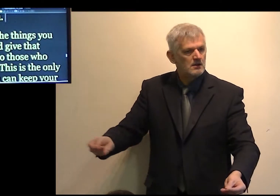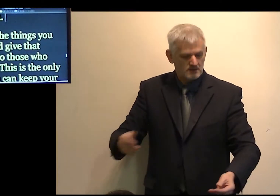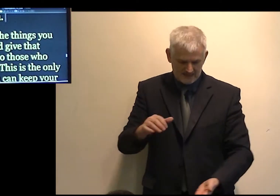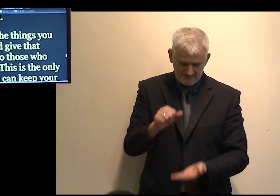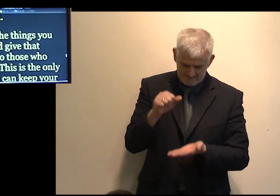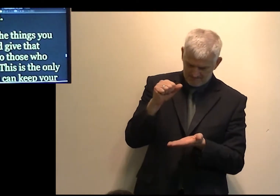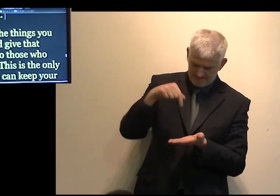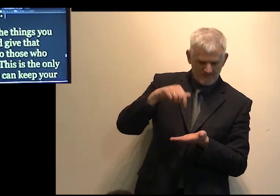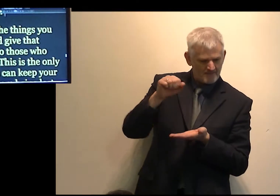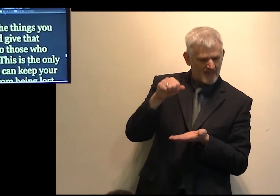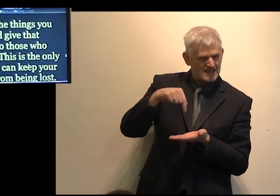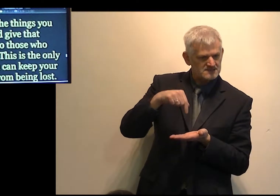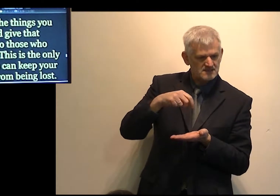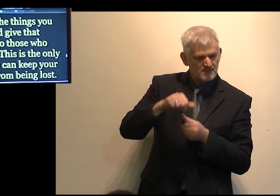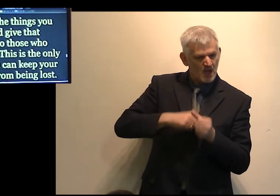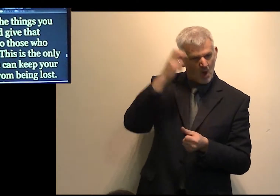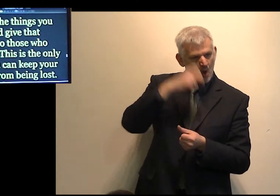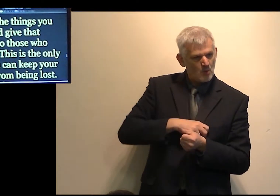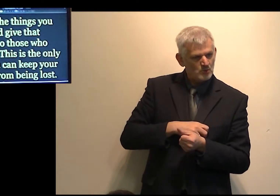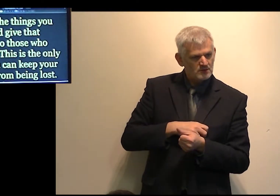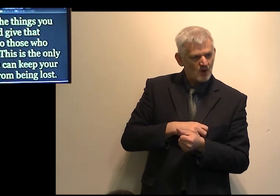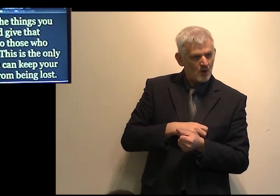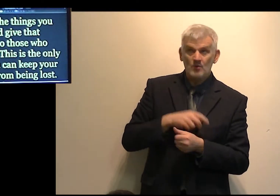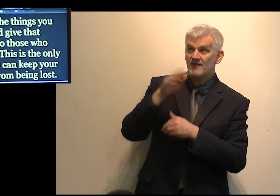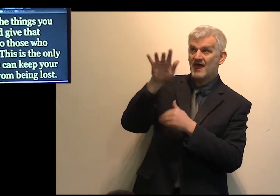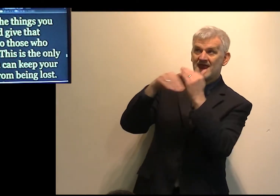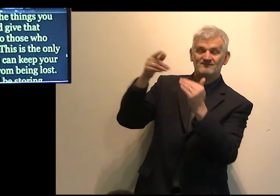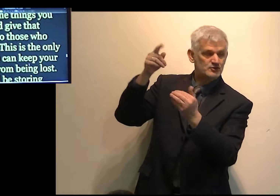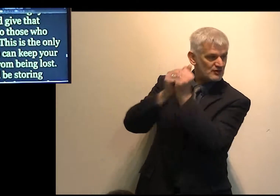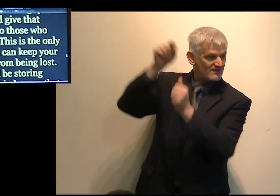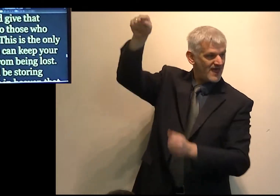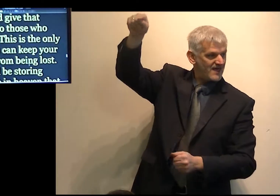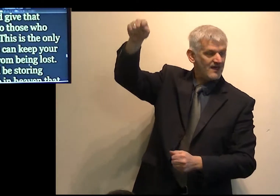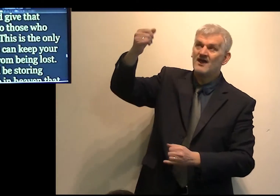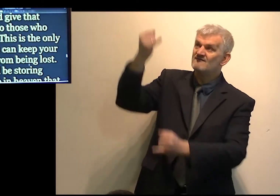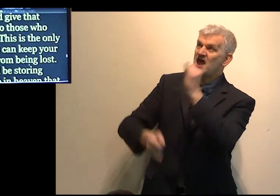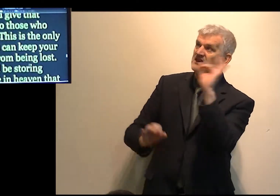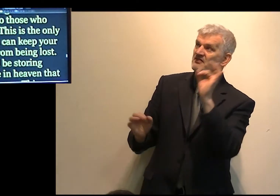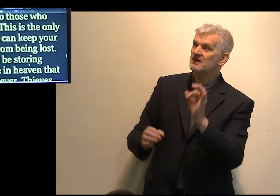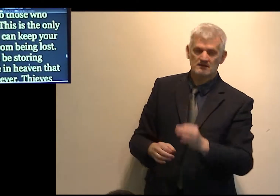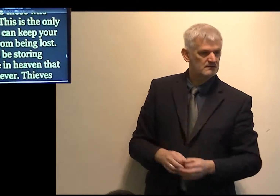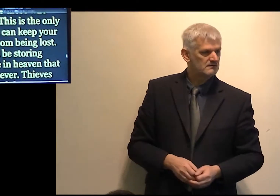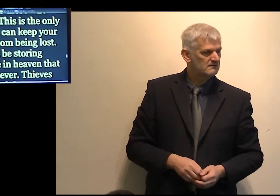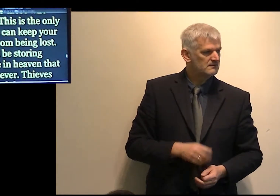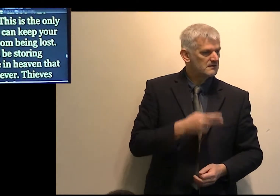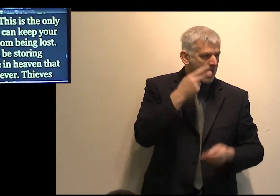and treasure in the heavens, that faileth not, where no thief approacheth, neither moth